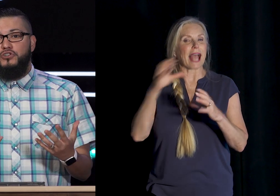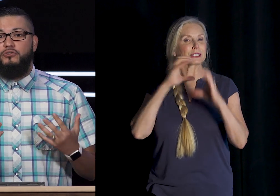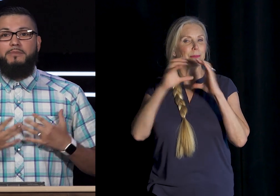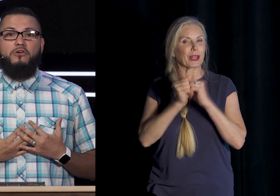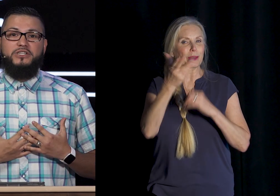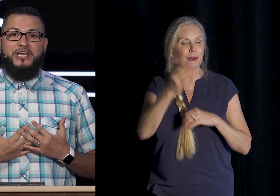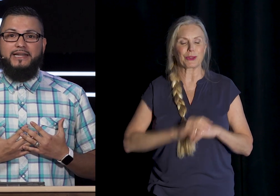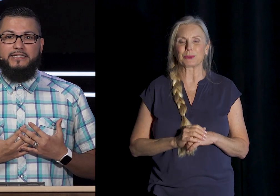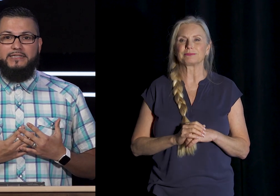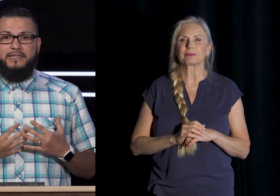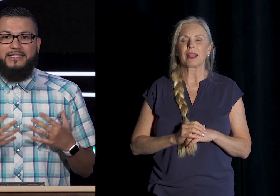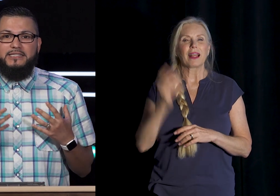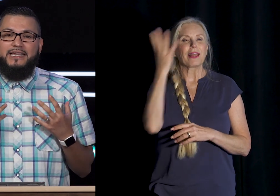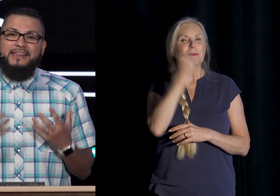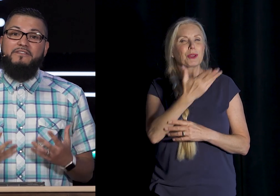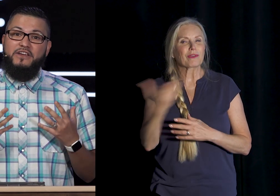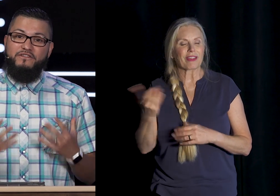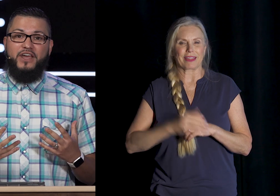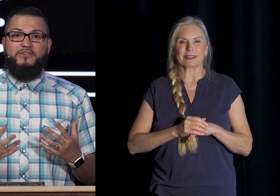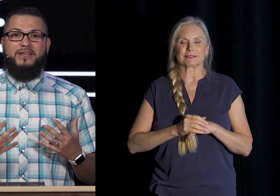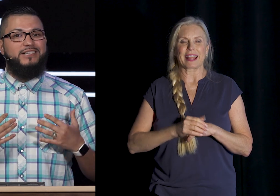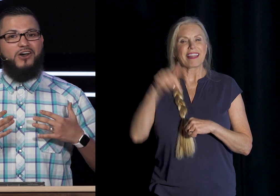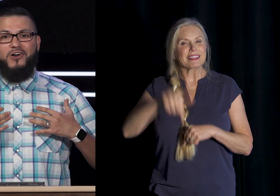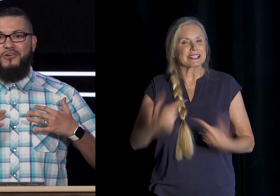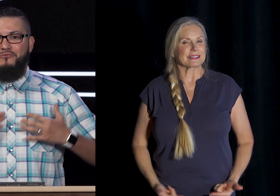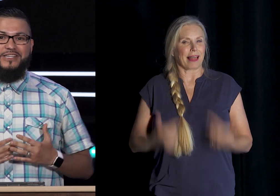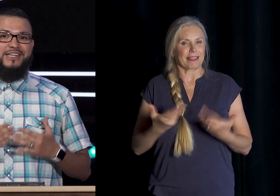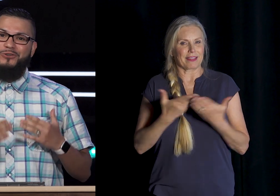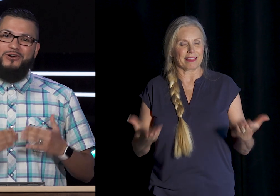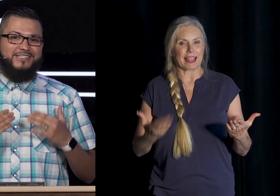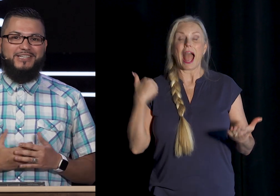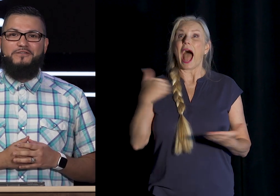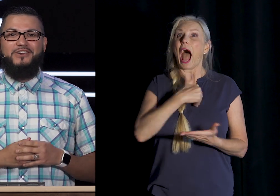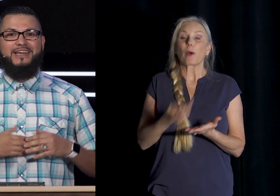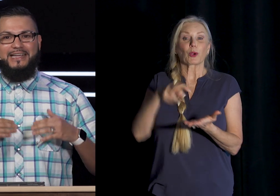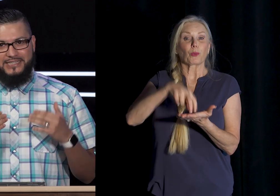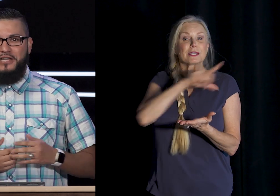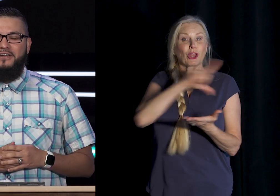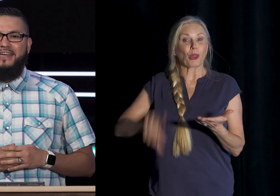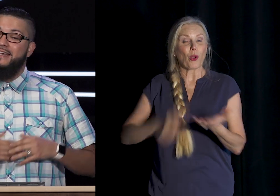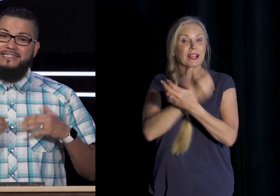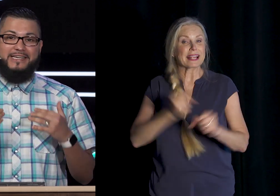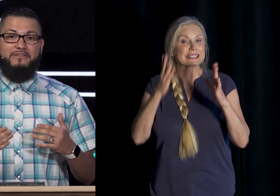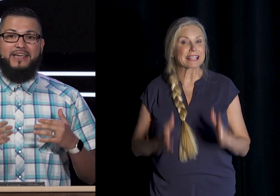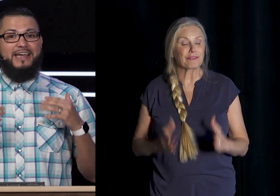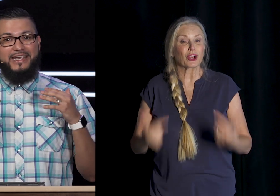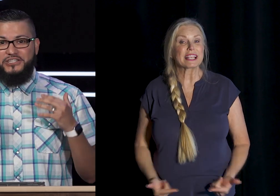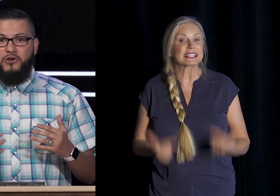truth About Christianity Is that this is a living faith Because our risen Lord And Savior Is living And he is giving Eternal